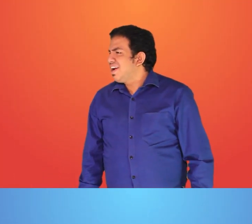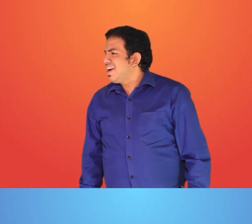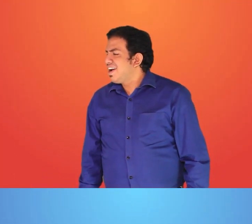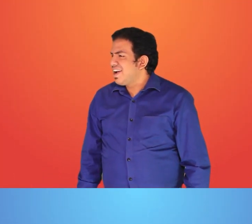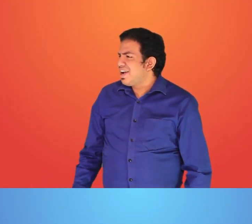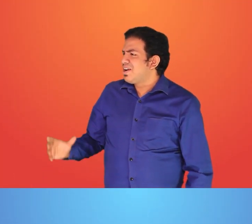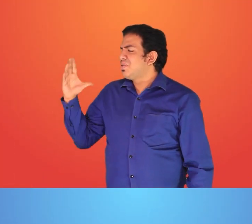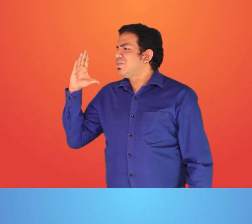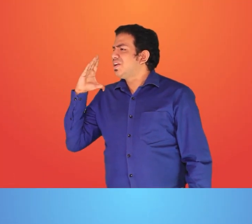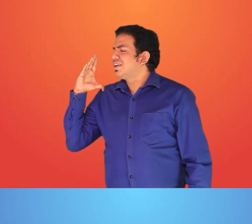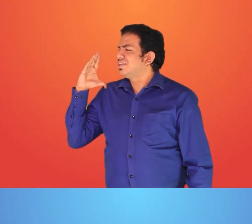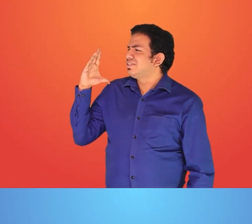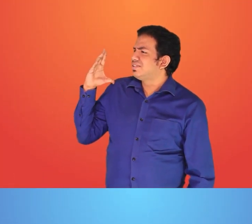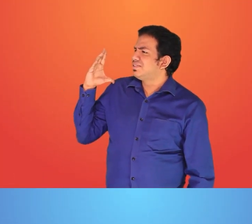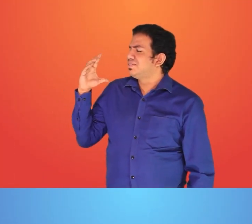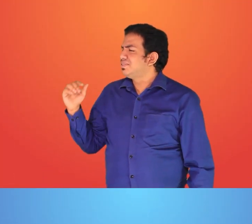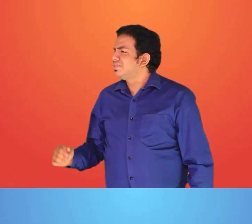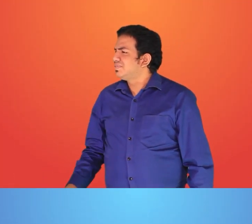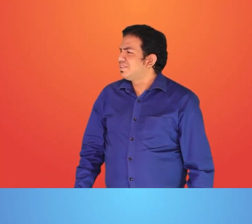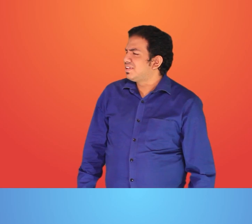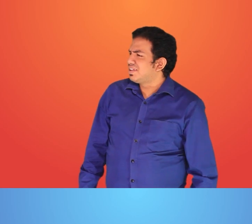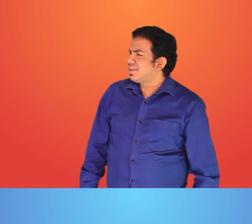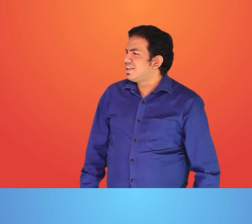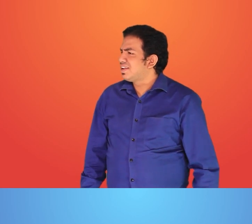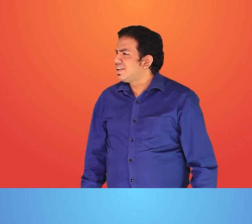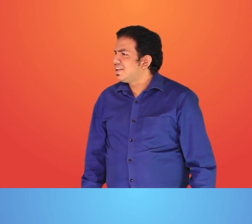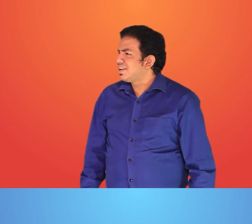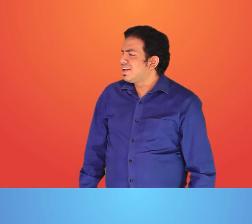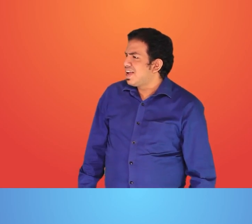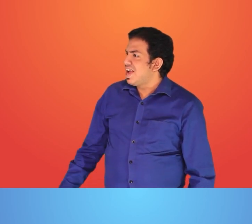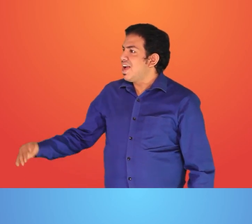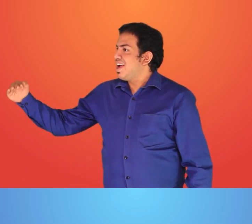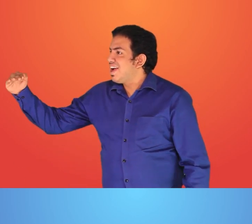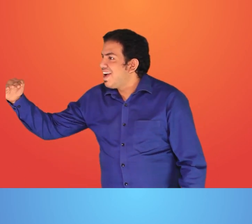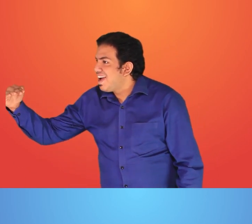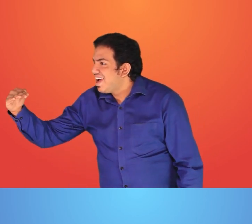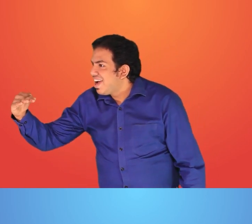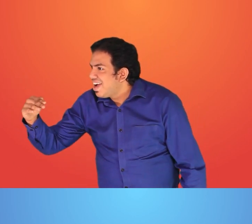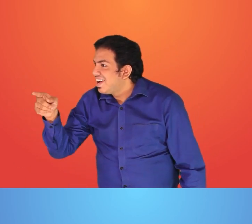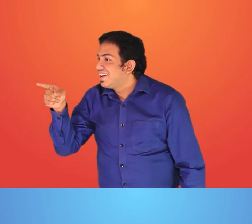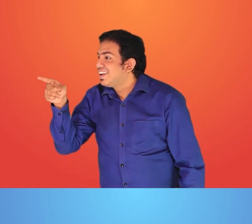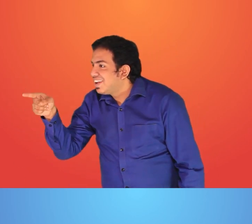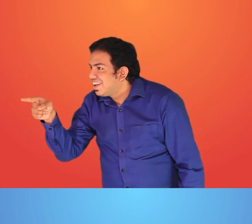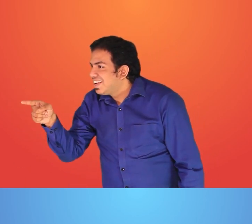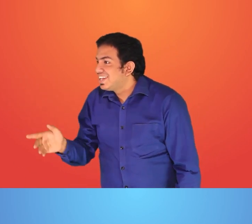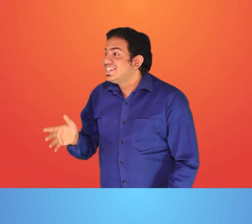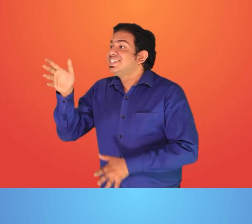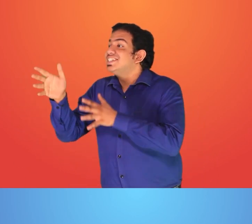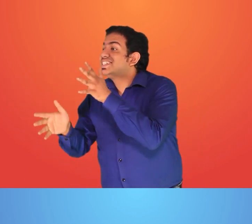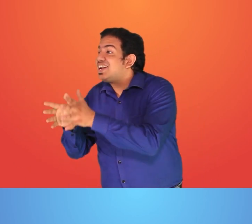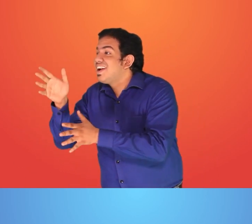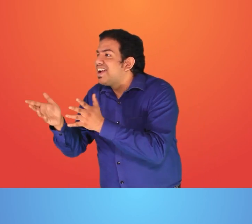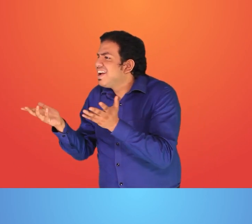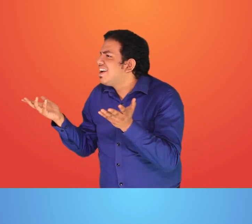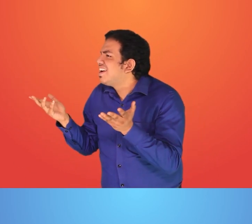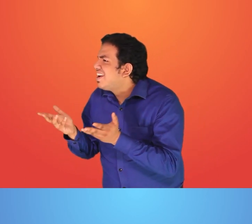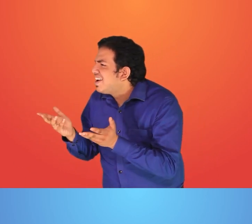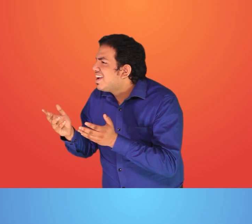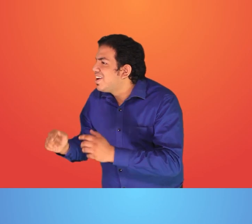I'm waiting. Here comes the number tray and how do we sign this? It is